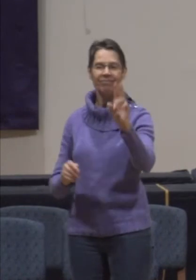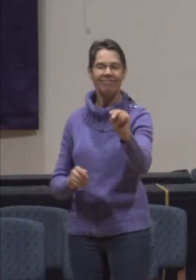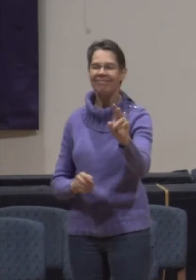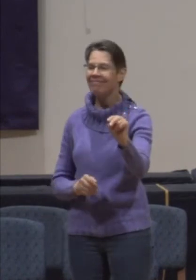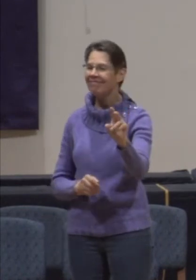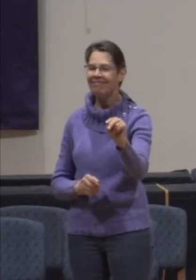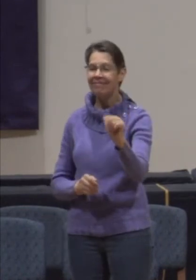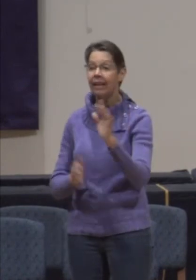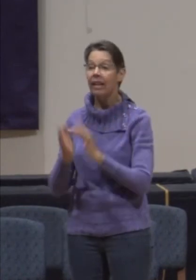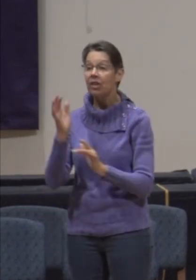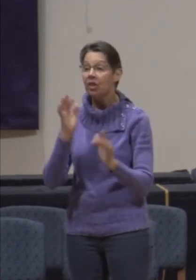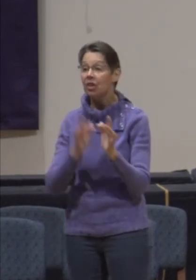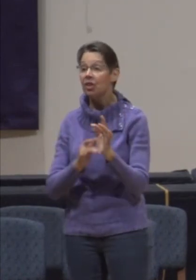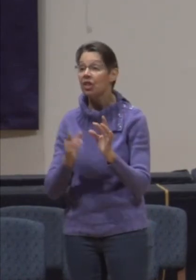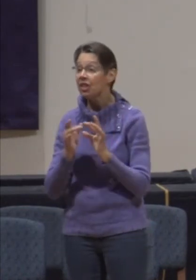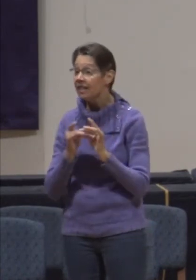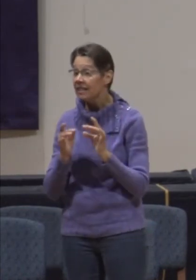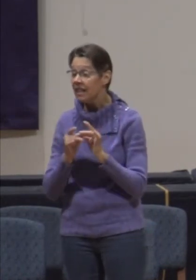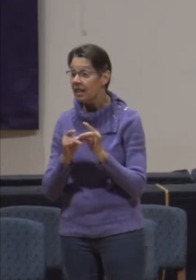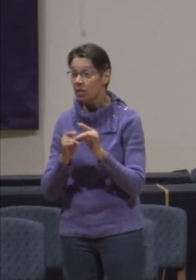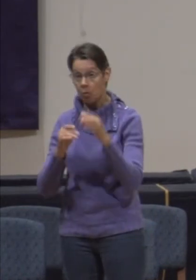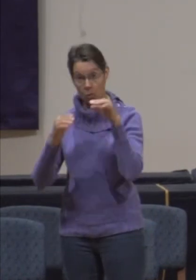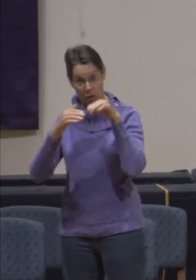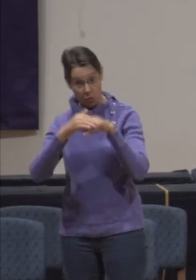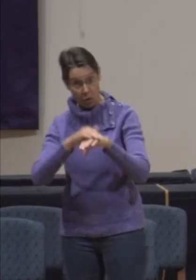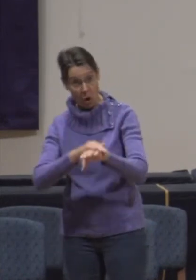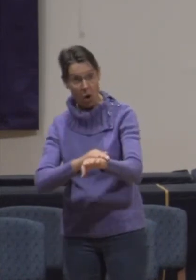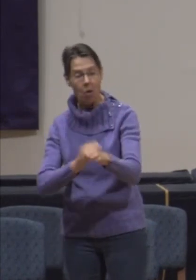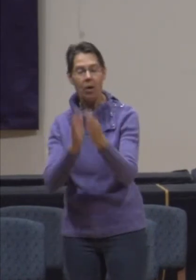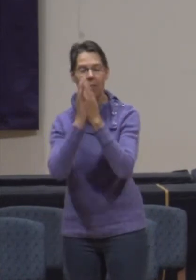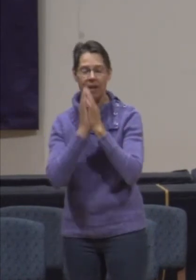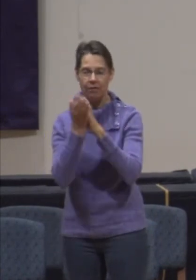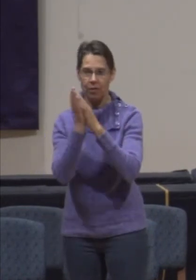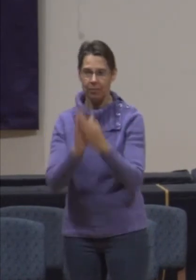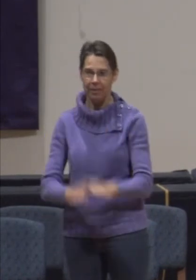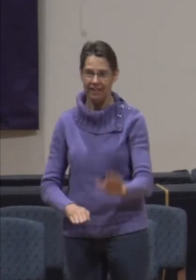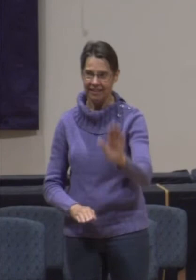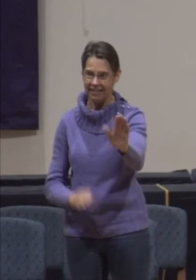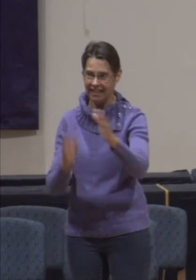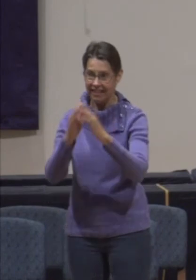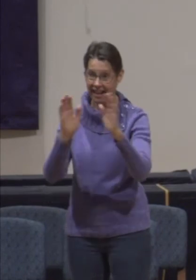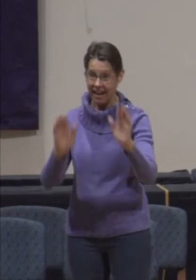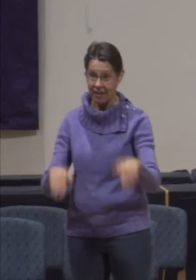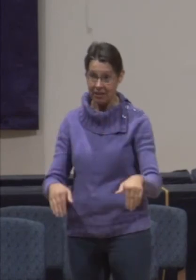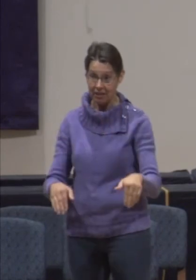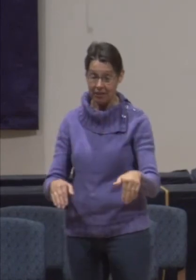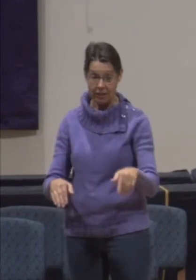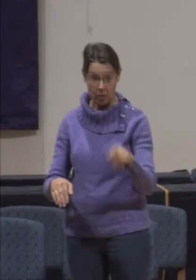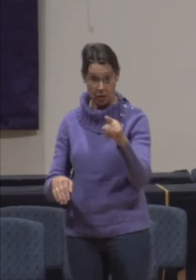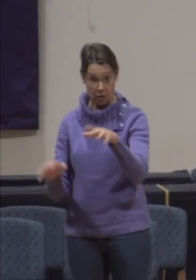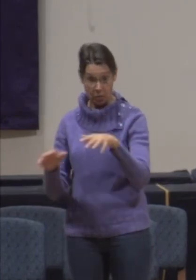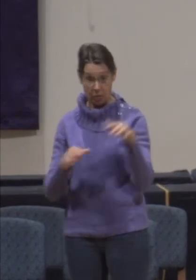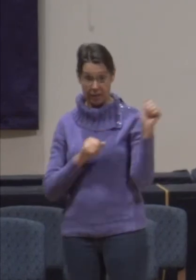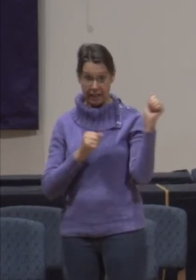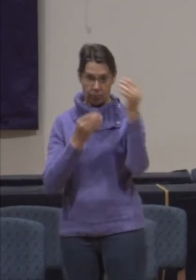peace for that house. And when you leave there, tell them the kingdom of God has come near.